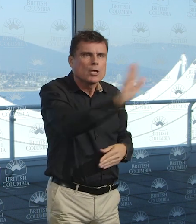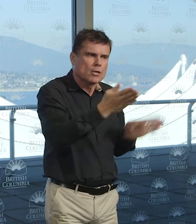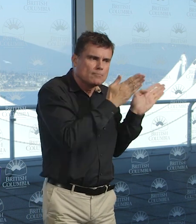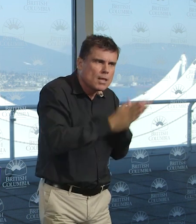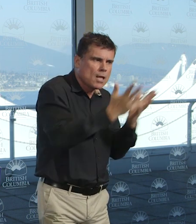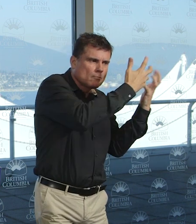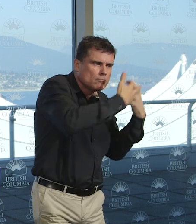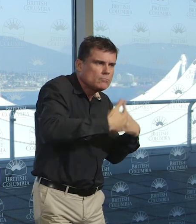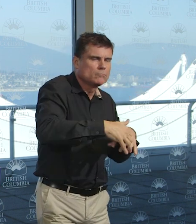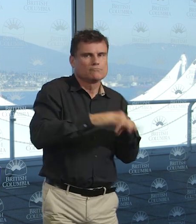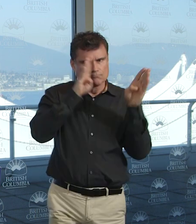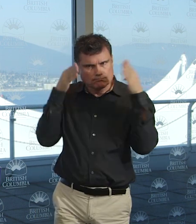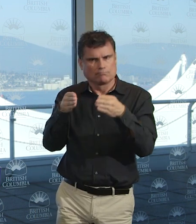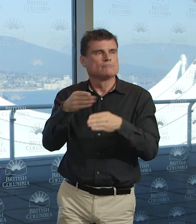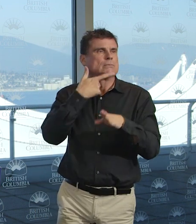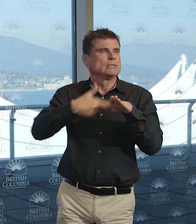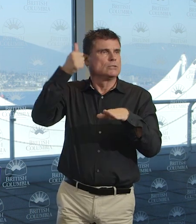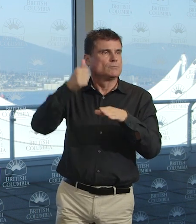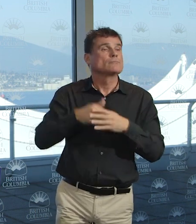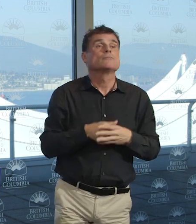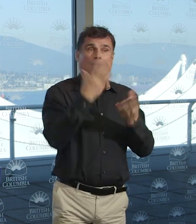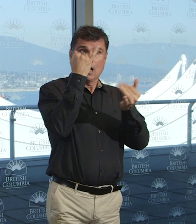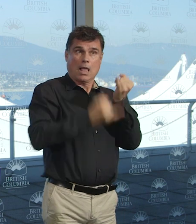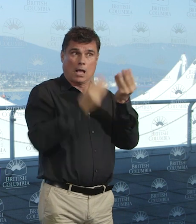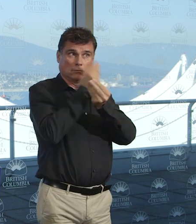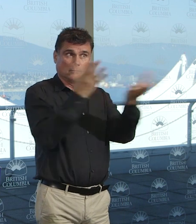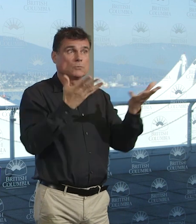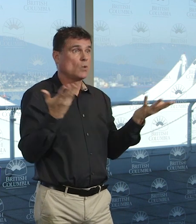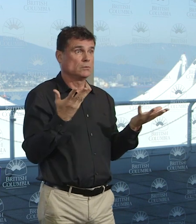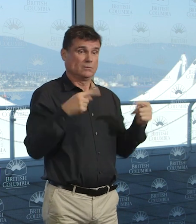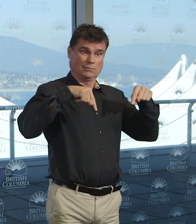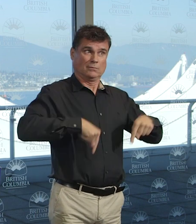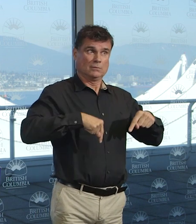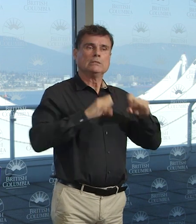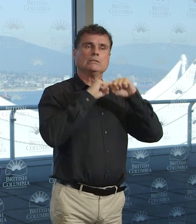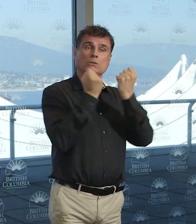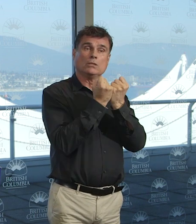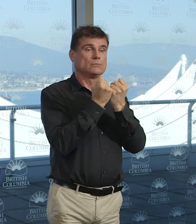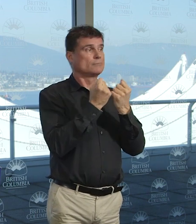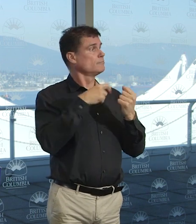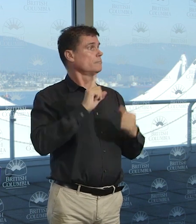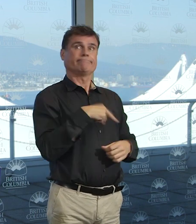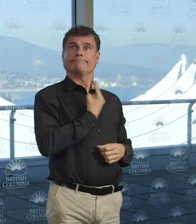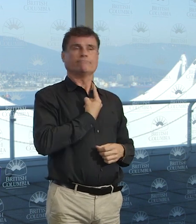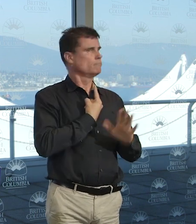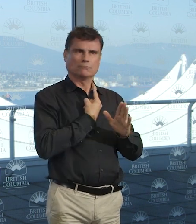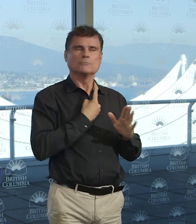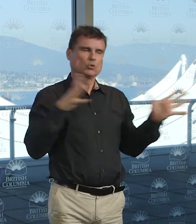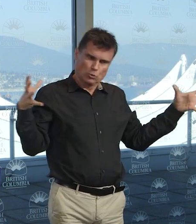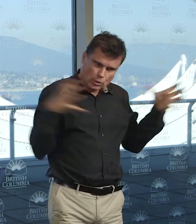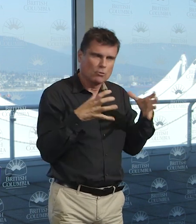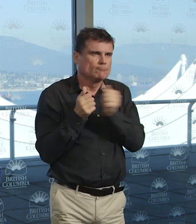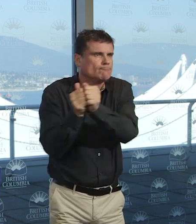and today we're going to find more ways to be all in in the fight, and tomorrow we're going to find more, and we need everyone to